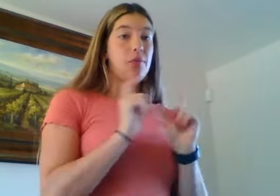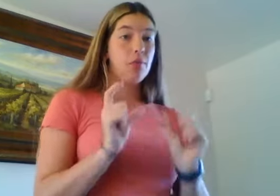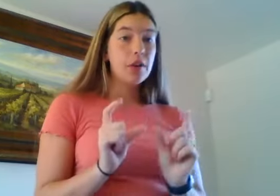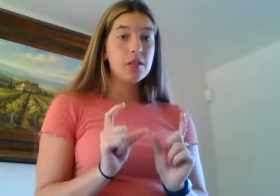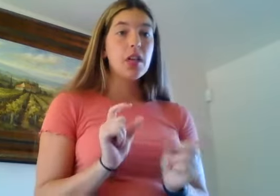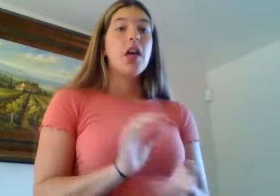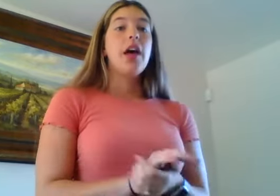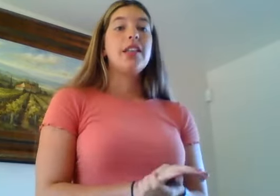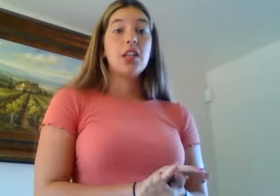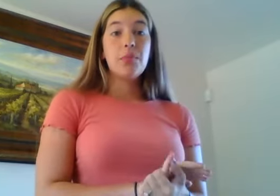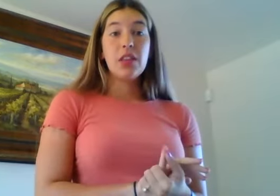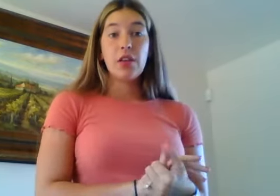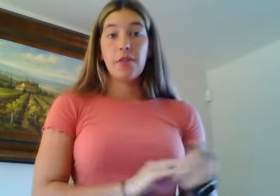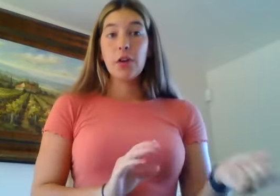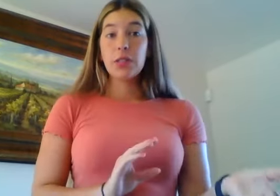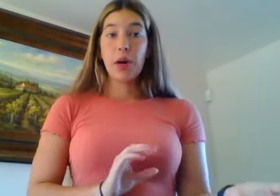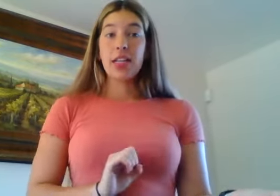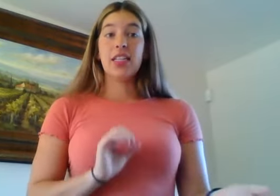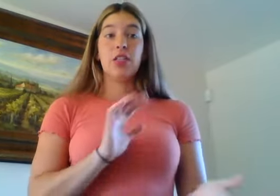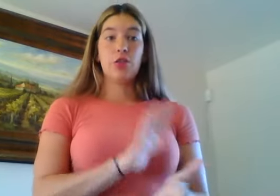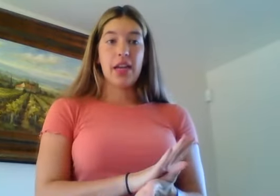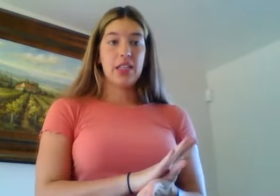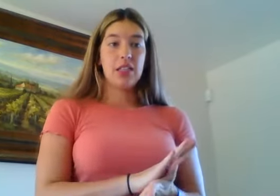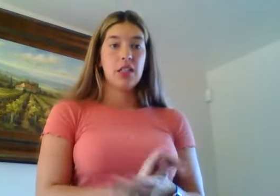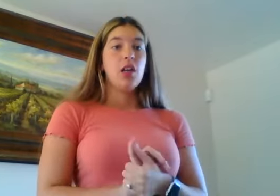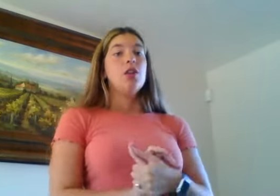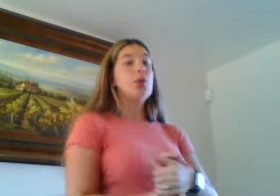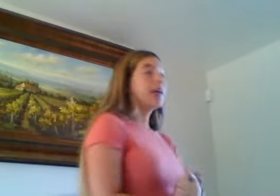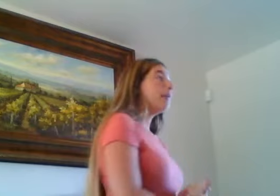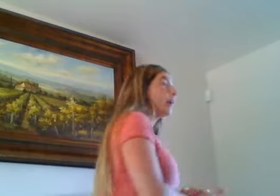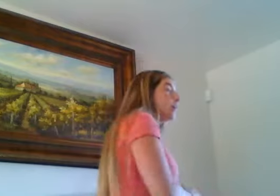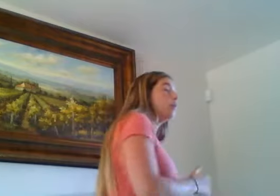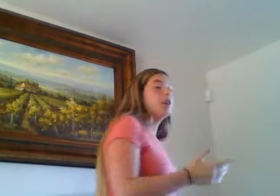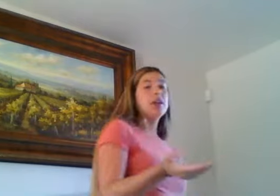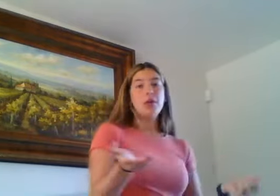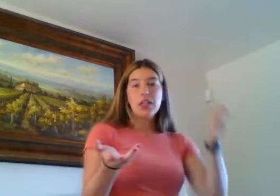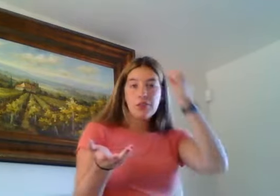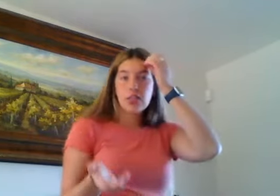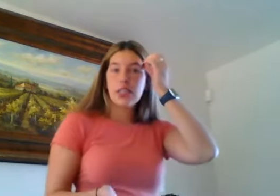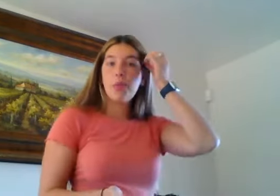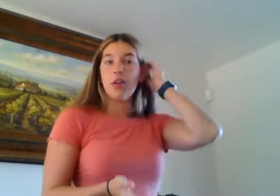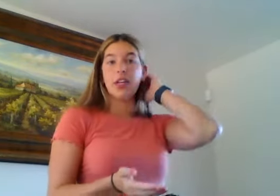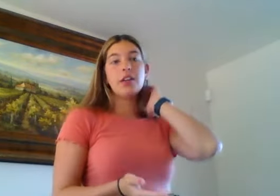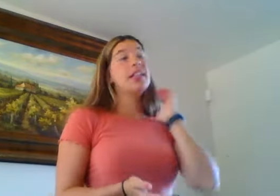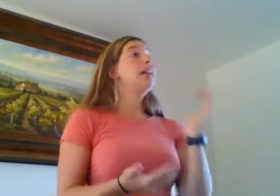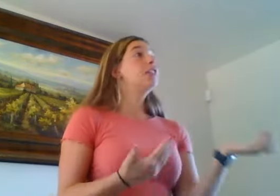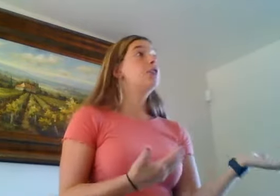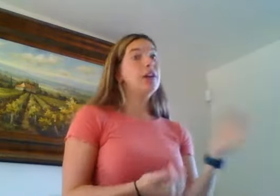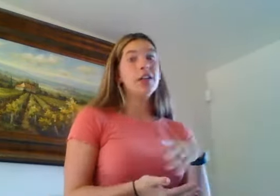words, it's going to be the first part that is stress. So, a compound word, I'm going to give you an example here, and then I'll let you find